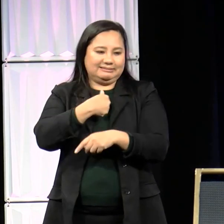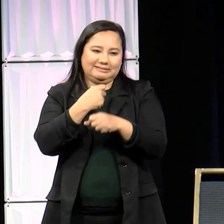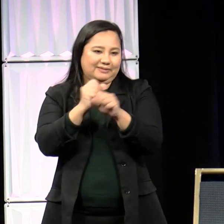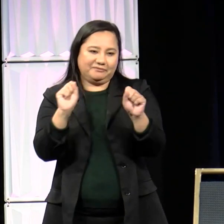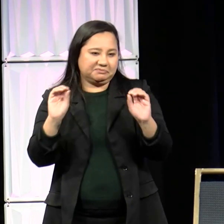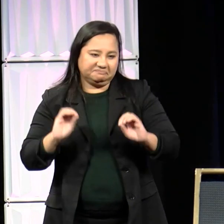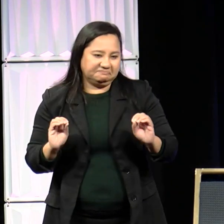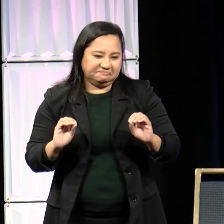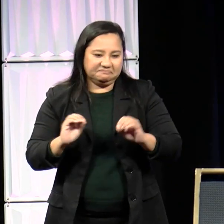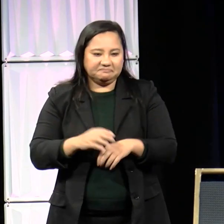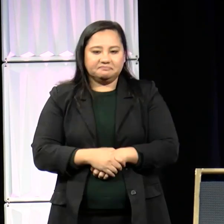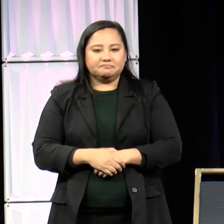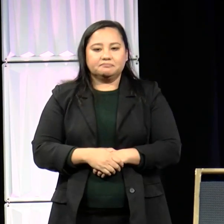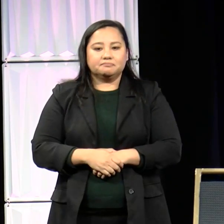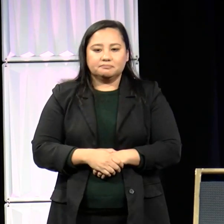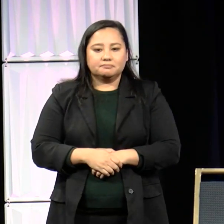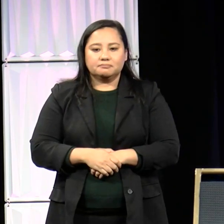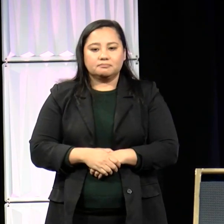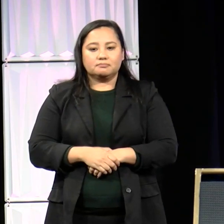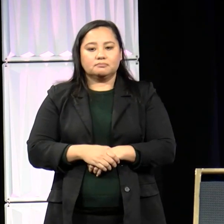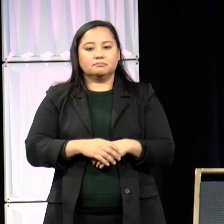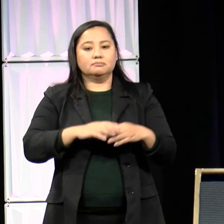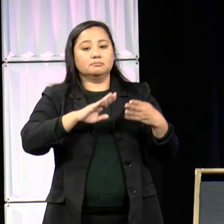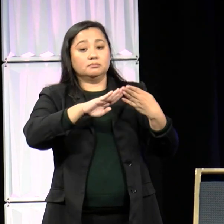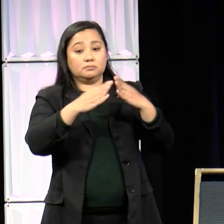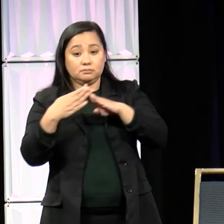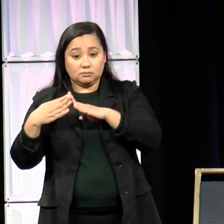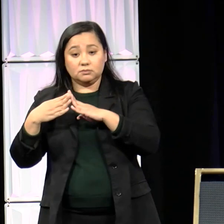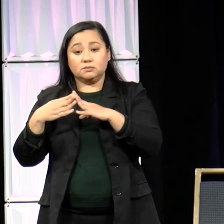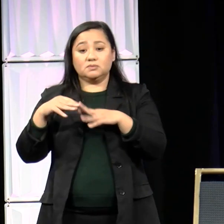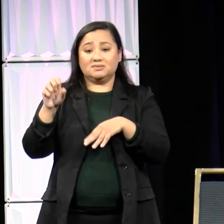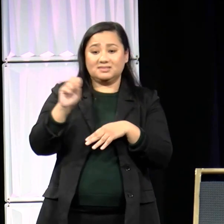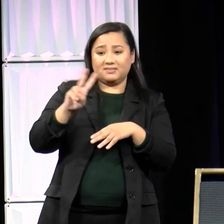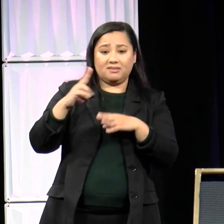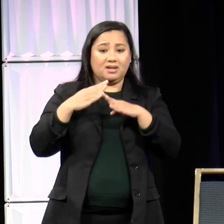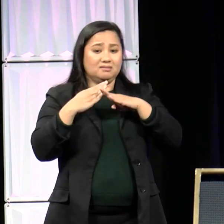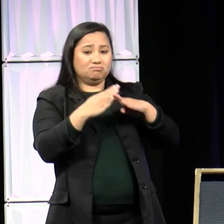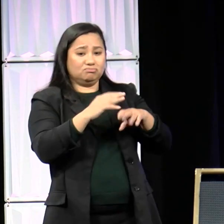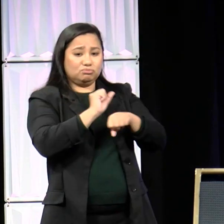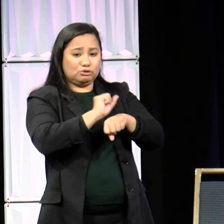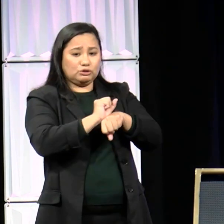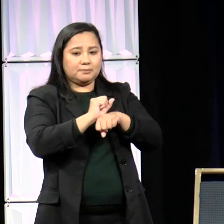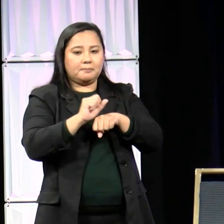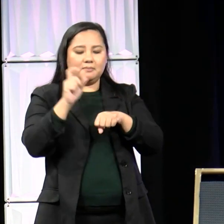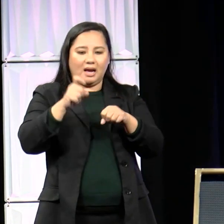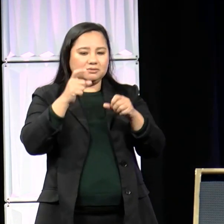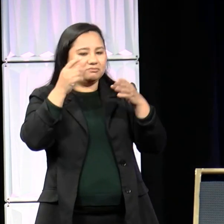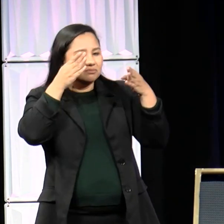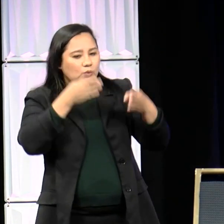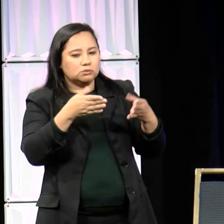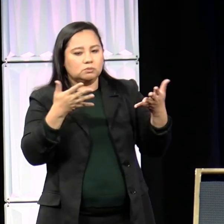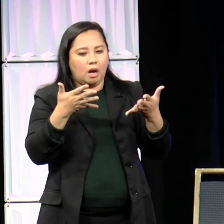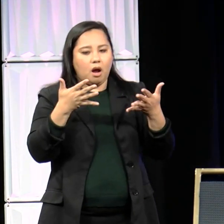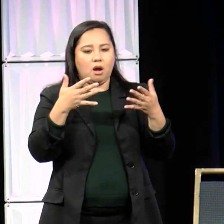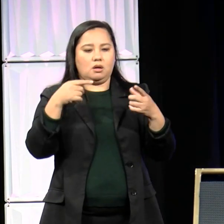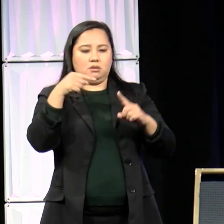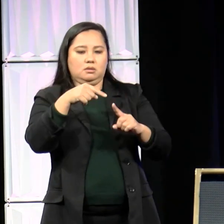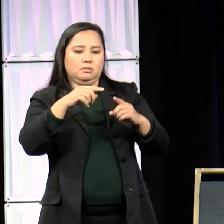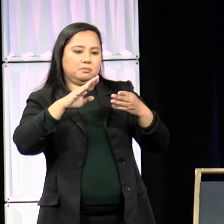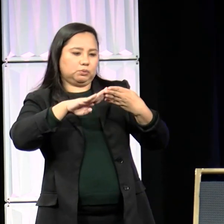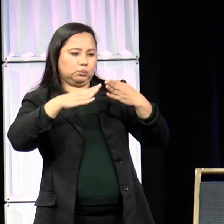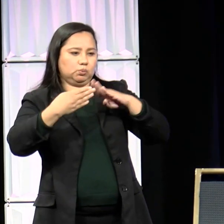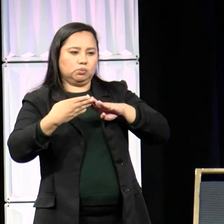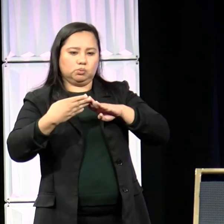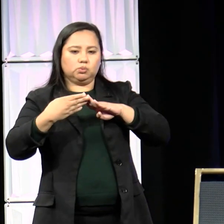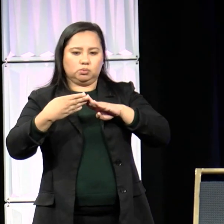And community. Sexual violence prevention work has to be centered around community. It is